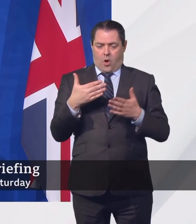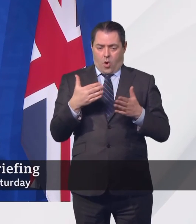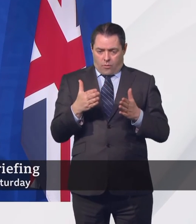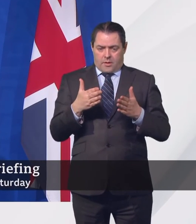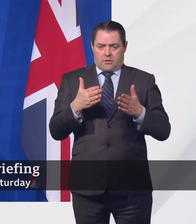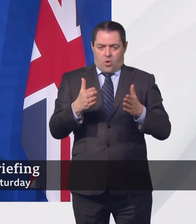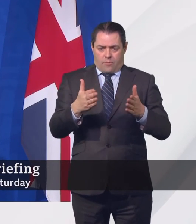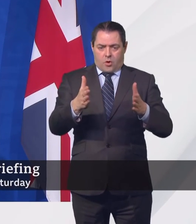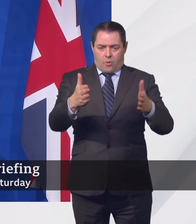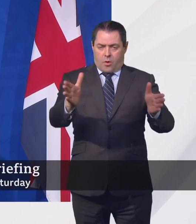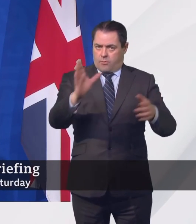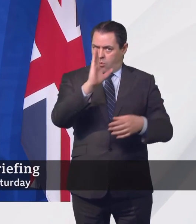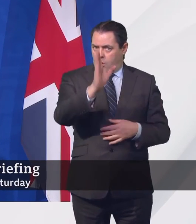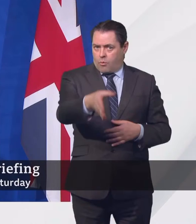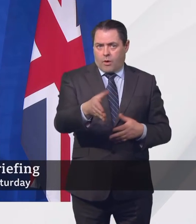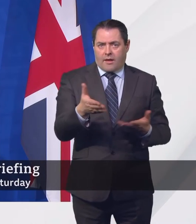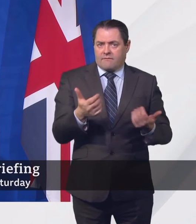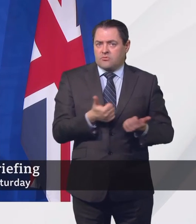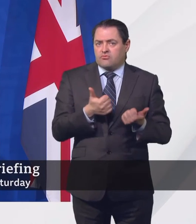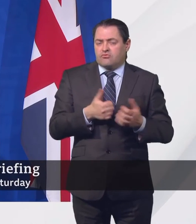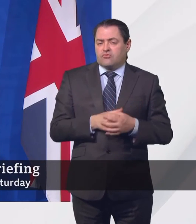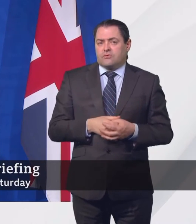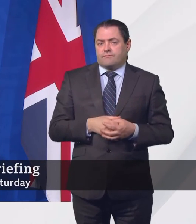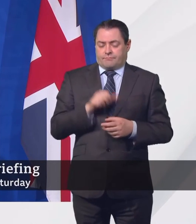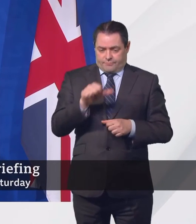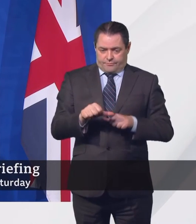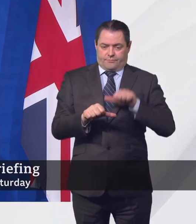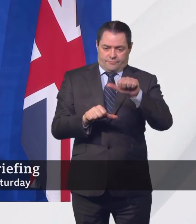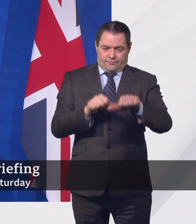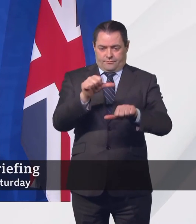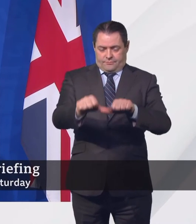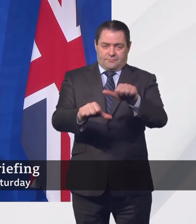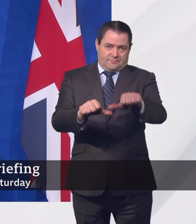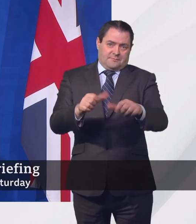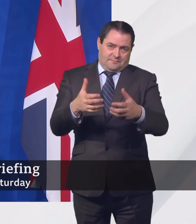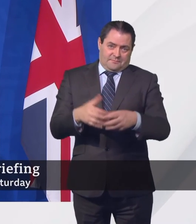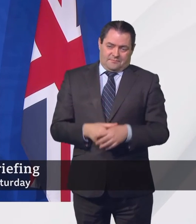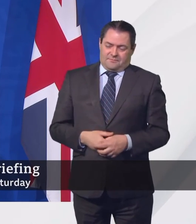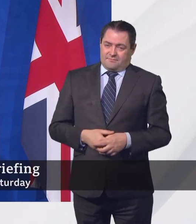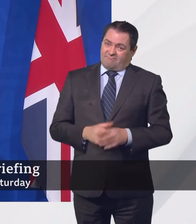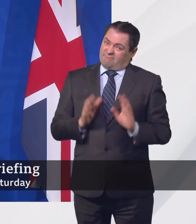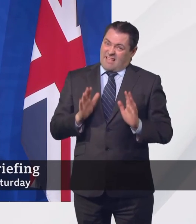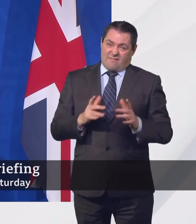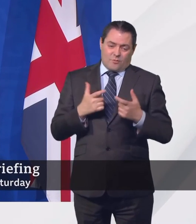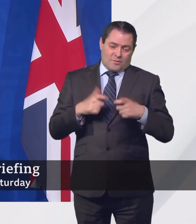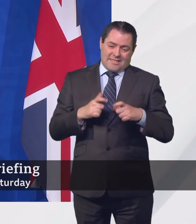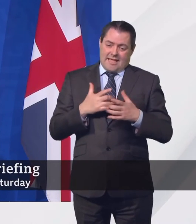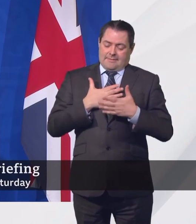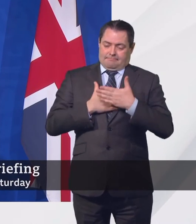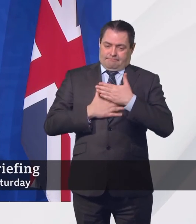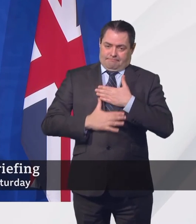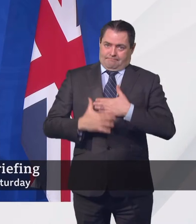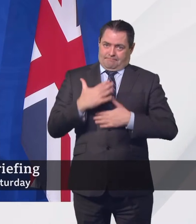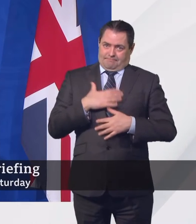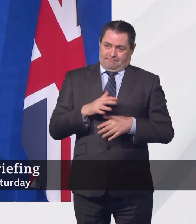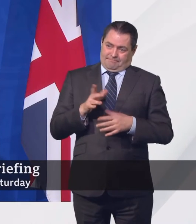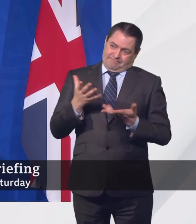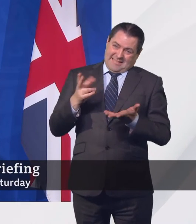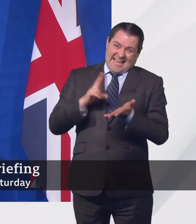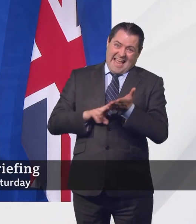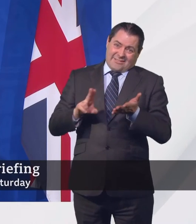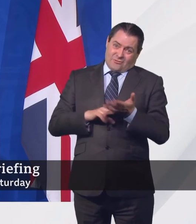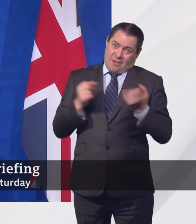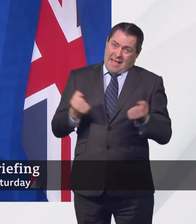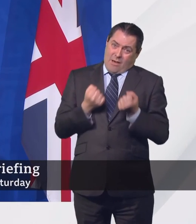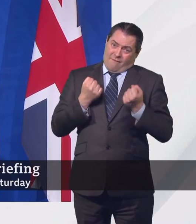from the roadmap. But, you we've got to remain humble in the face of nature and